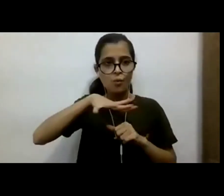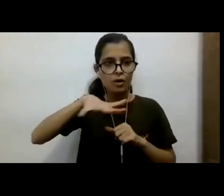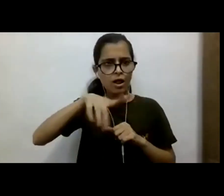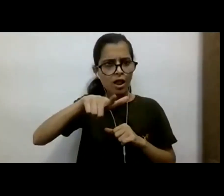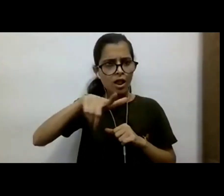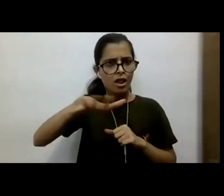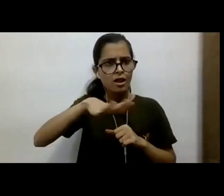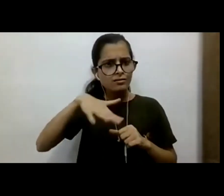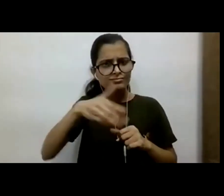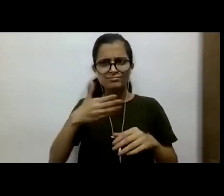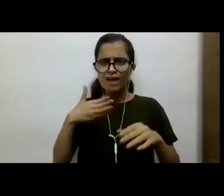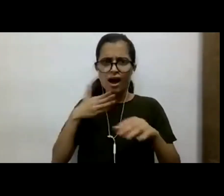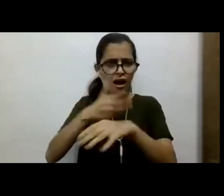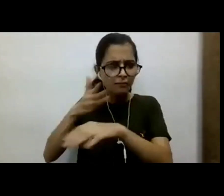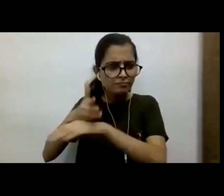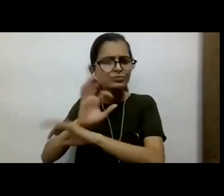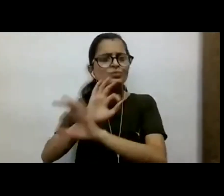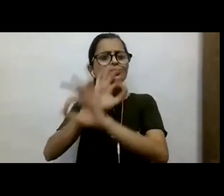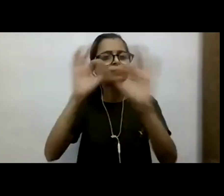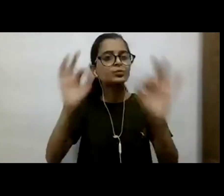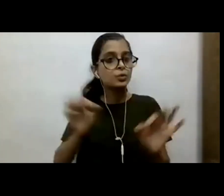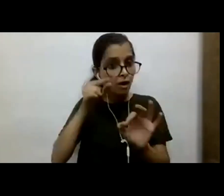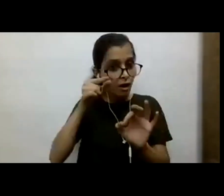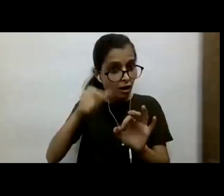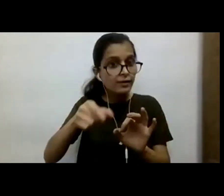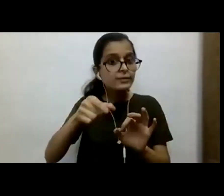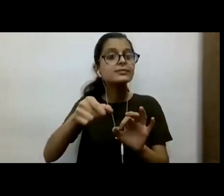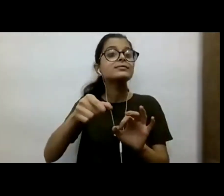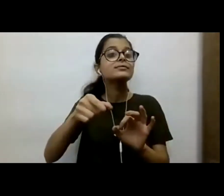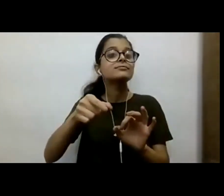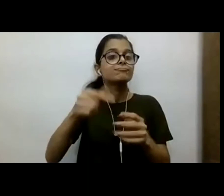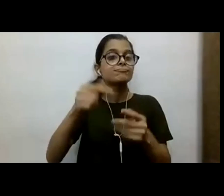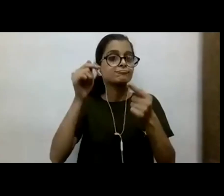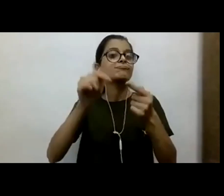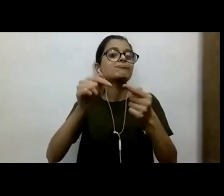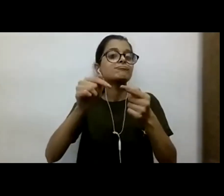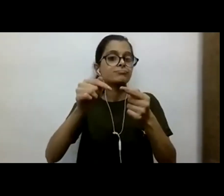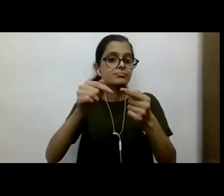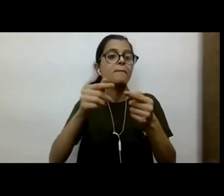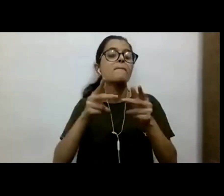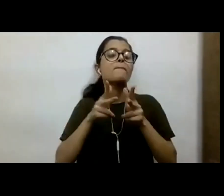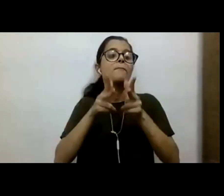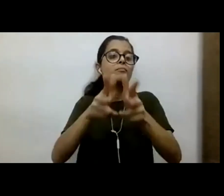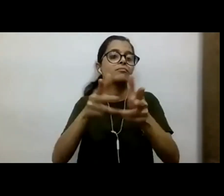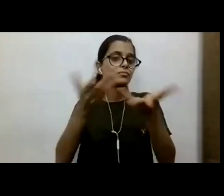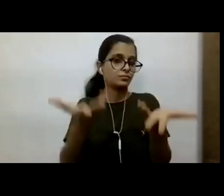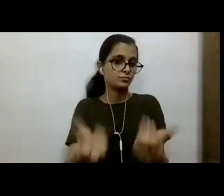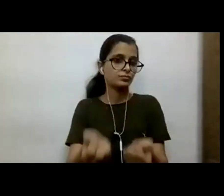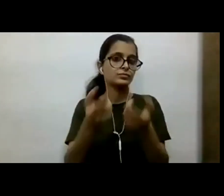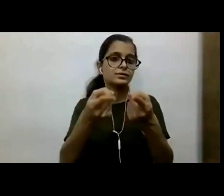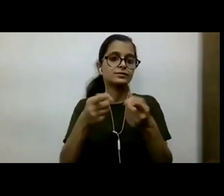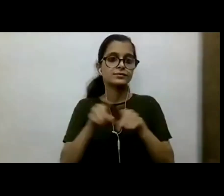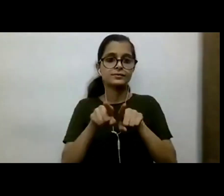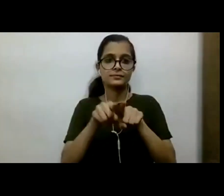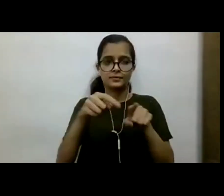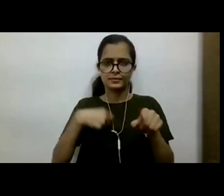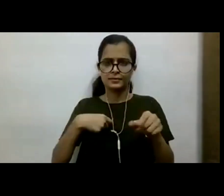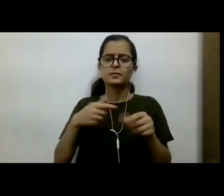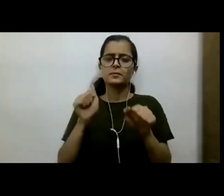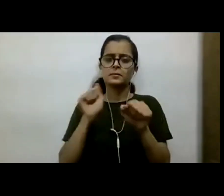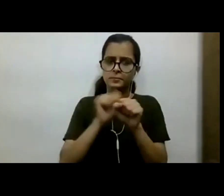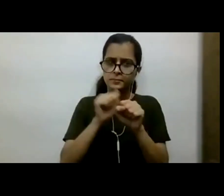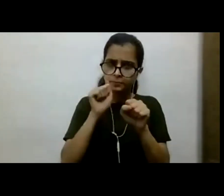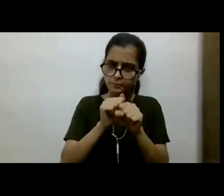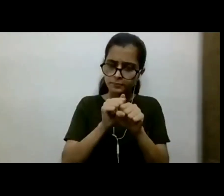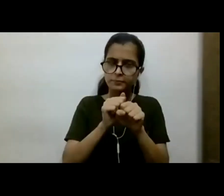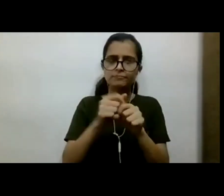harmed with any project is a major, you know, element of concern. And that is where we work around. I